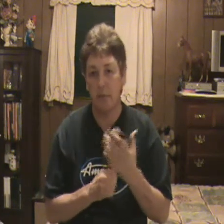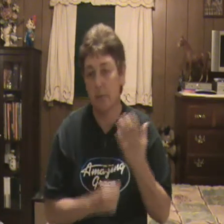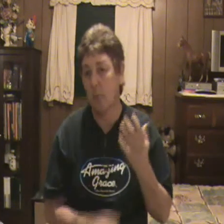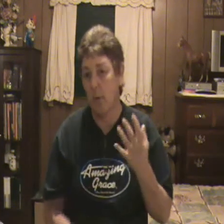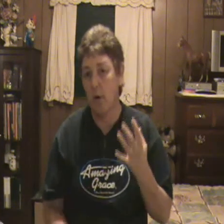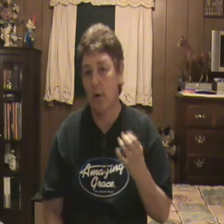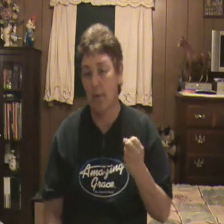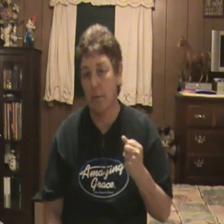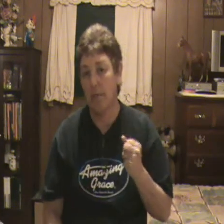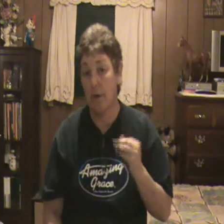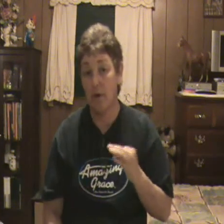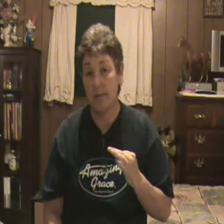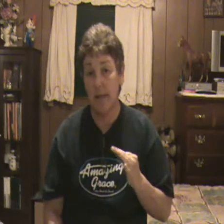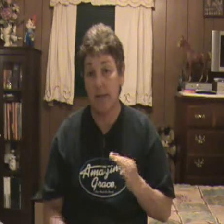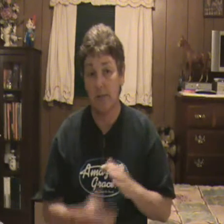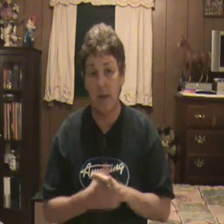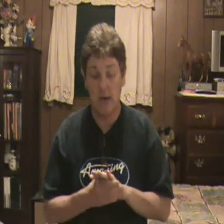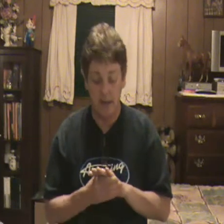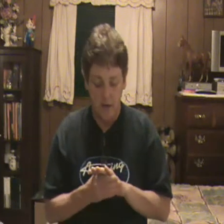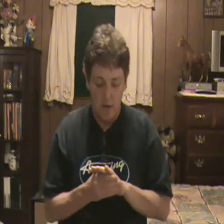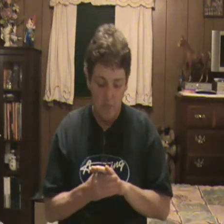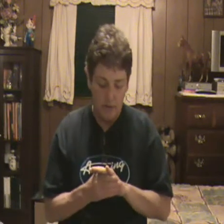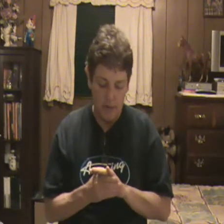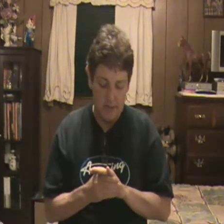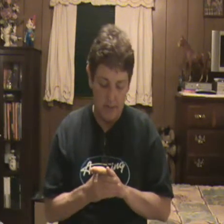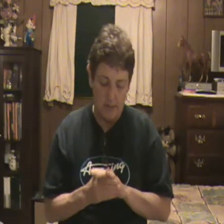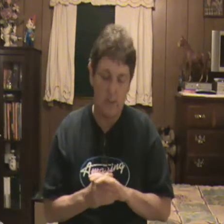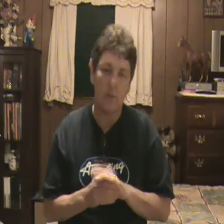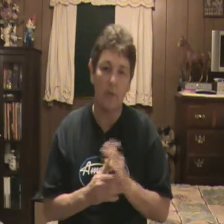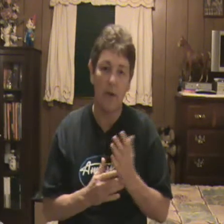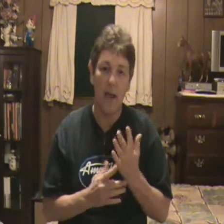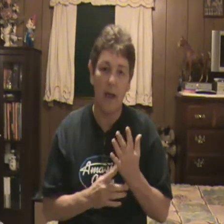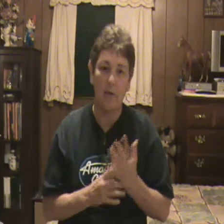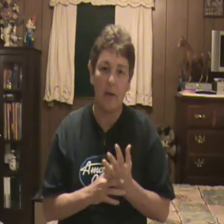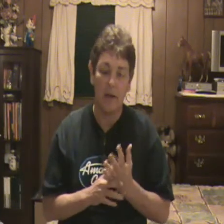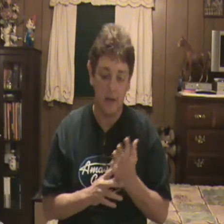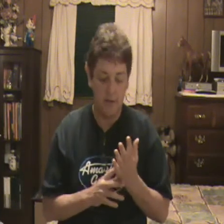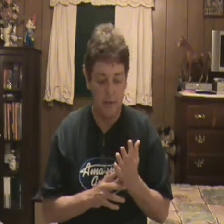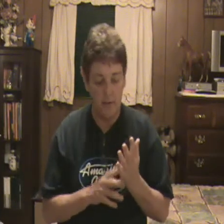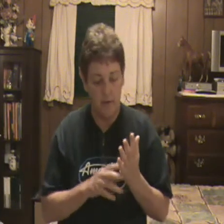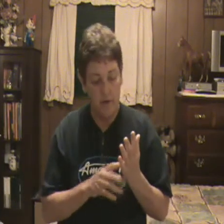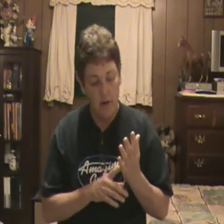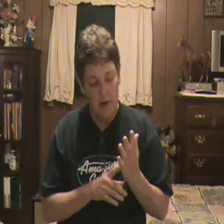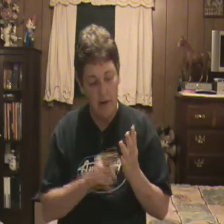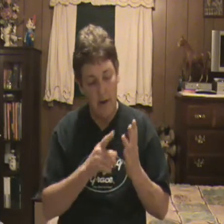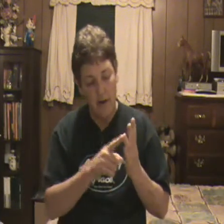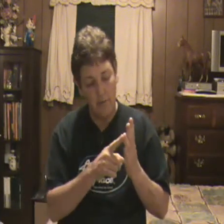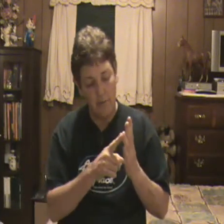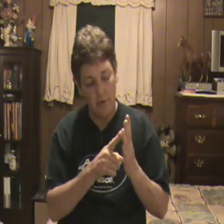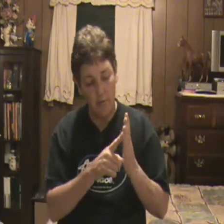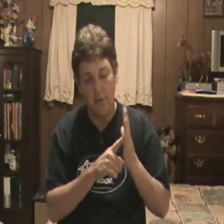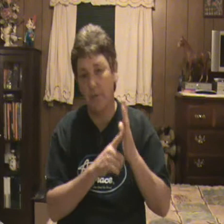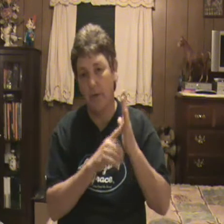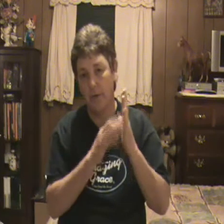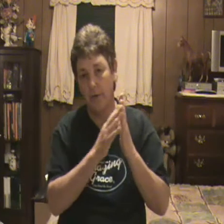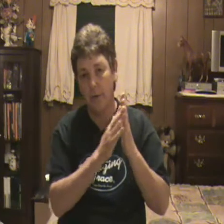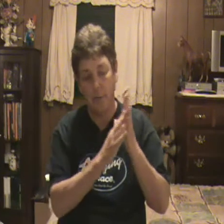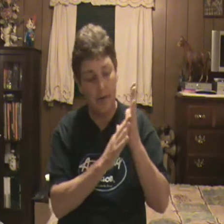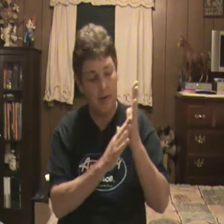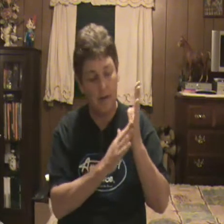from this point on, I would be very satisfied. But like I said, it's still very aggravating, you know, having half your ring finger and your pinky